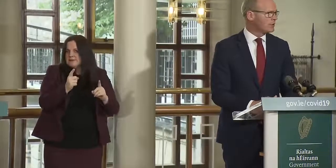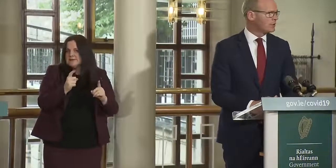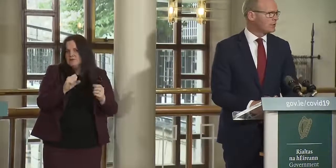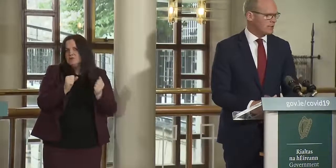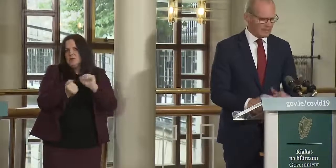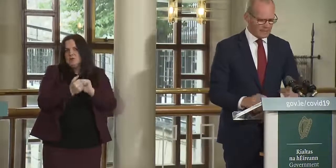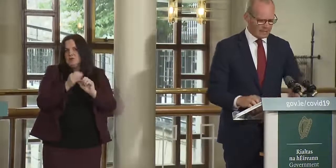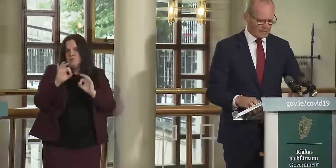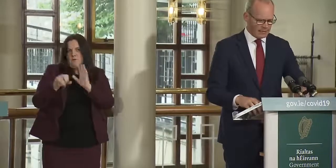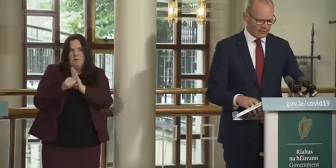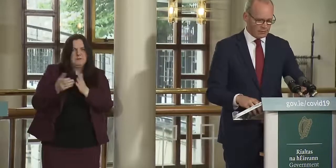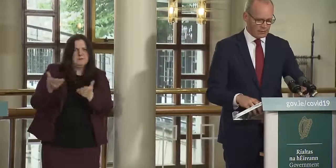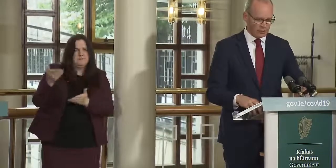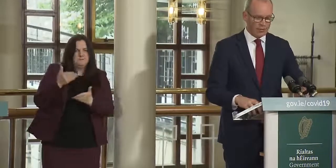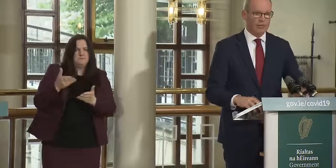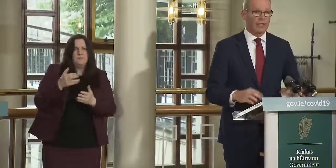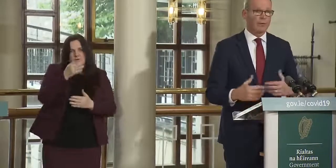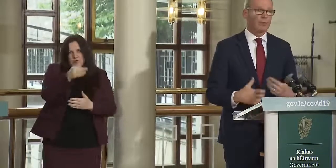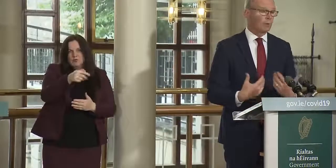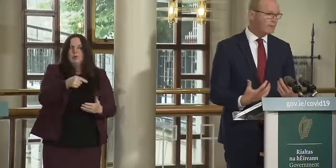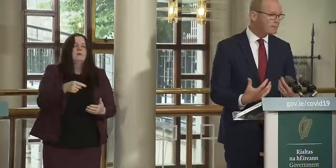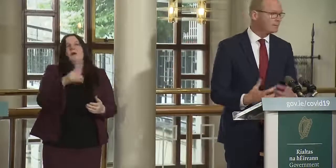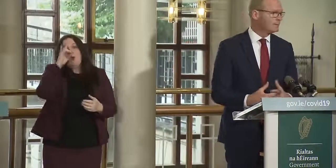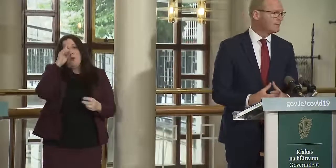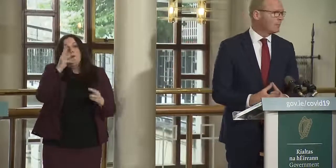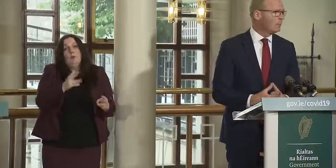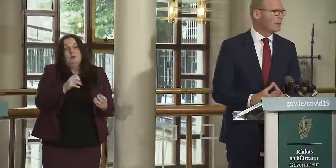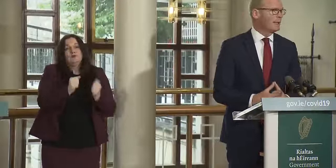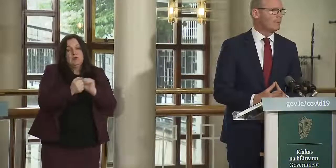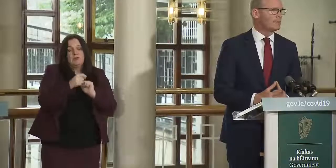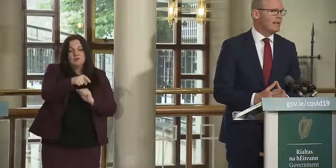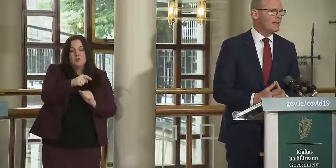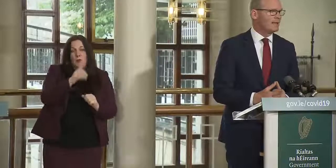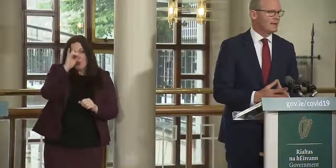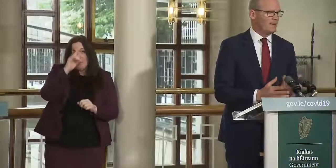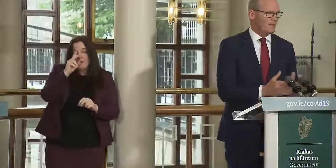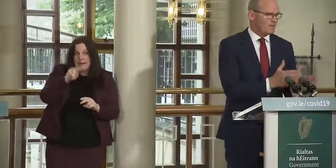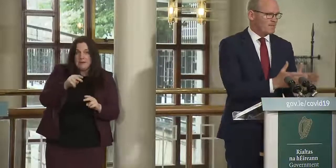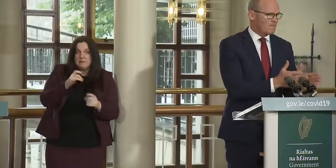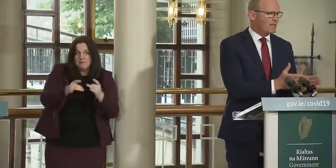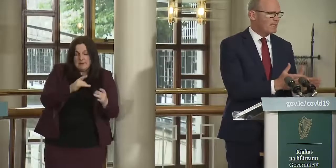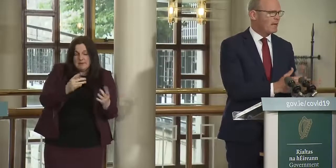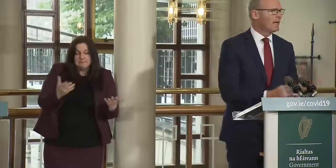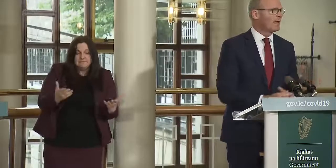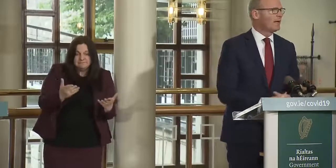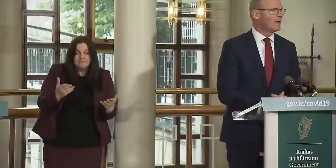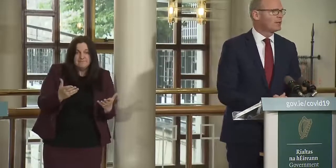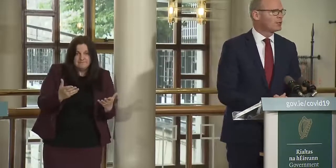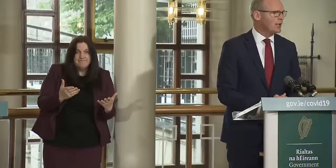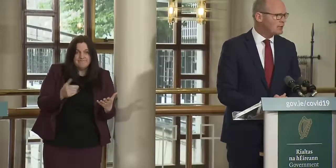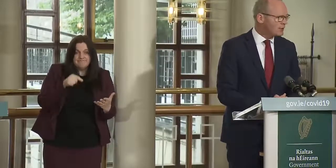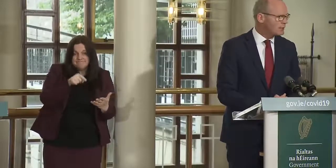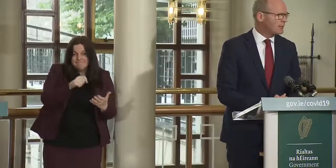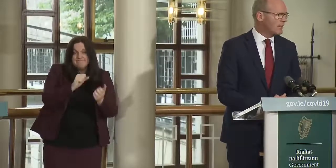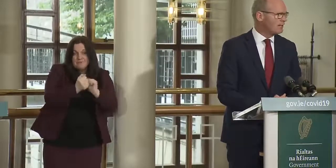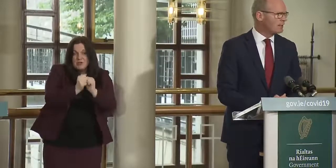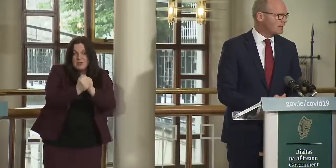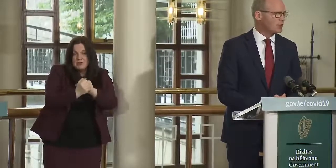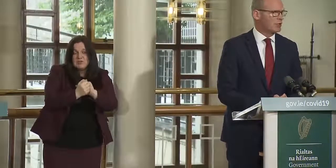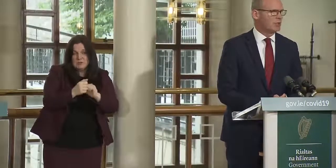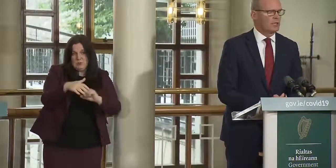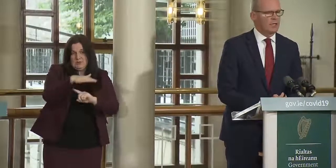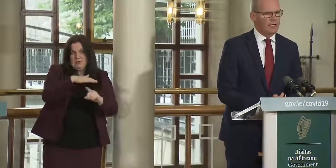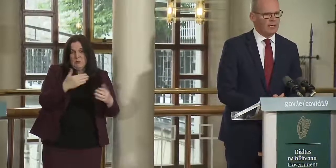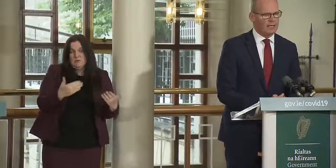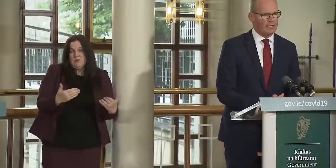government changes uh in the future which i hope it will i hope we'll be able to make uh changes to that